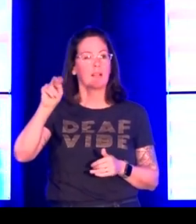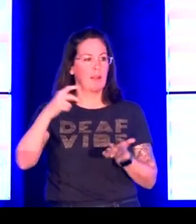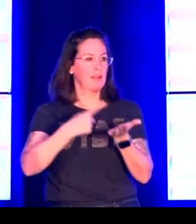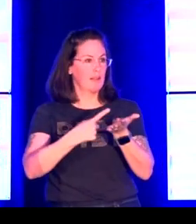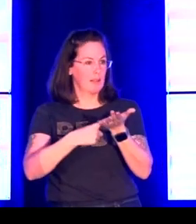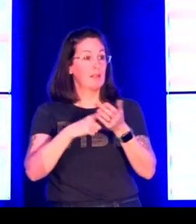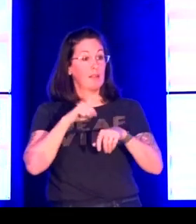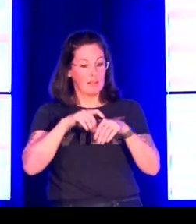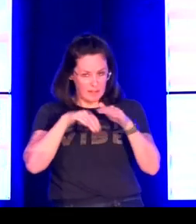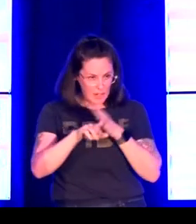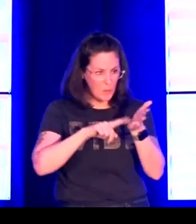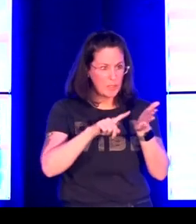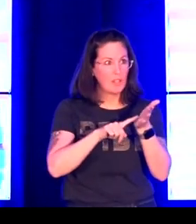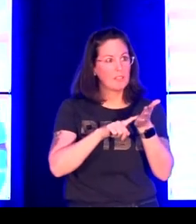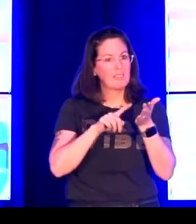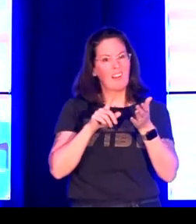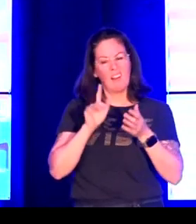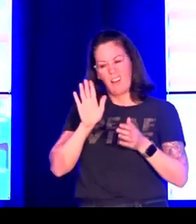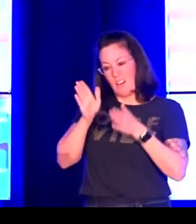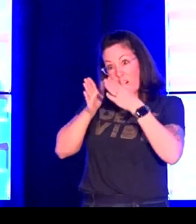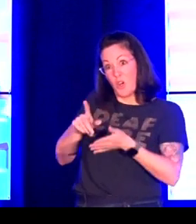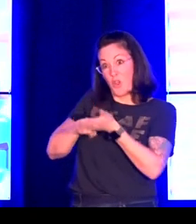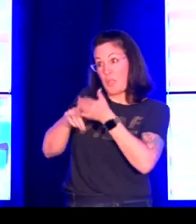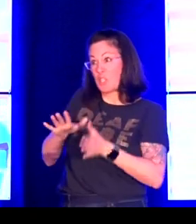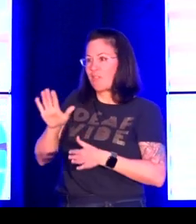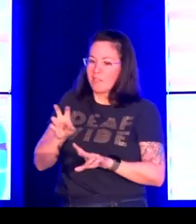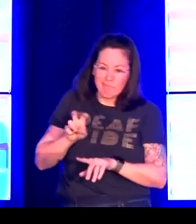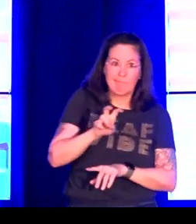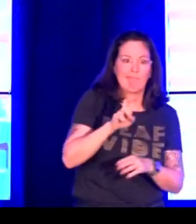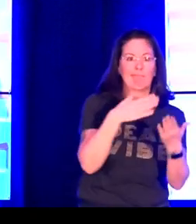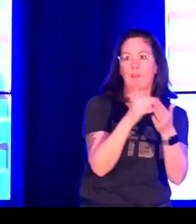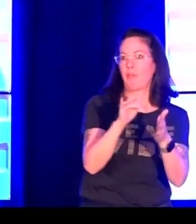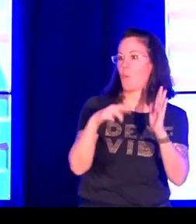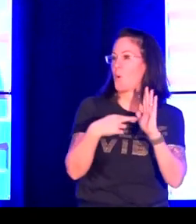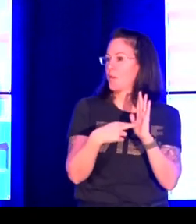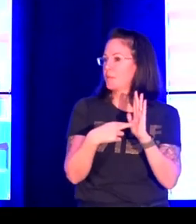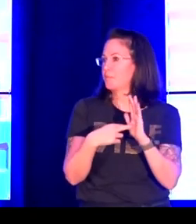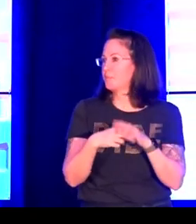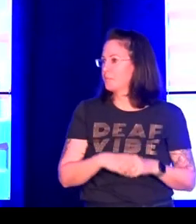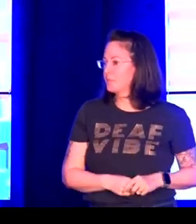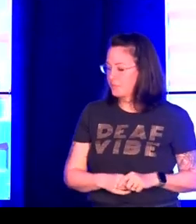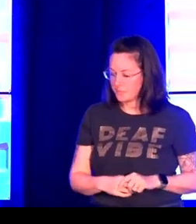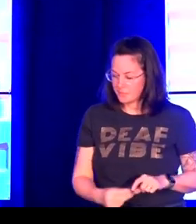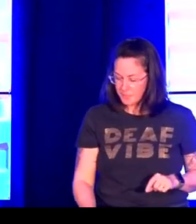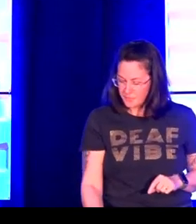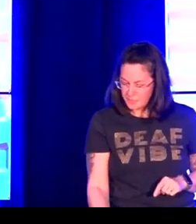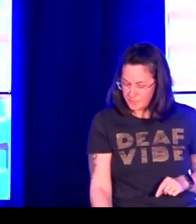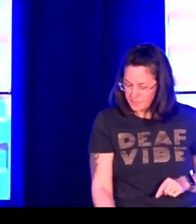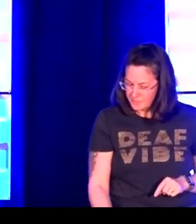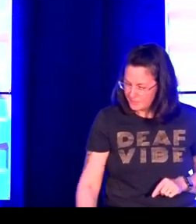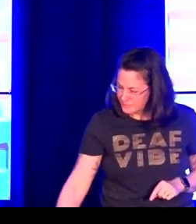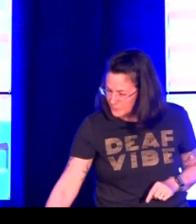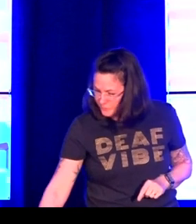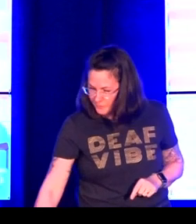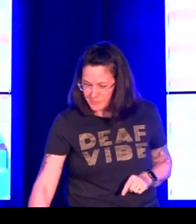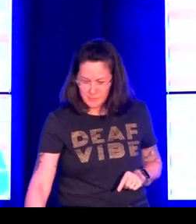Nick Palfreyman reflects on his journey to becoming a researcher